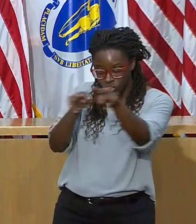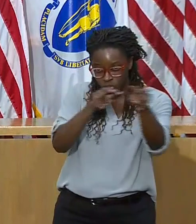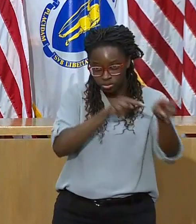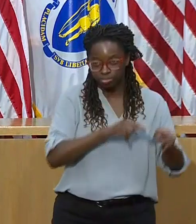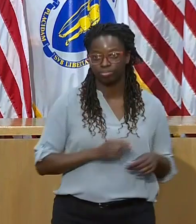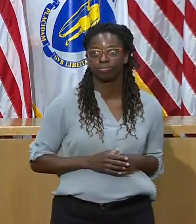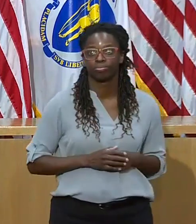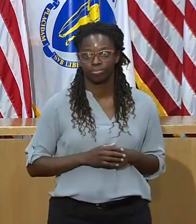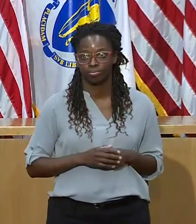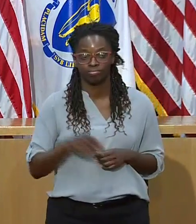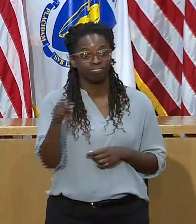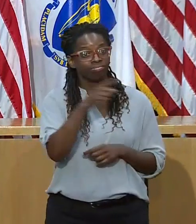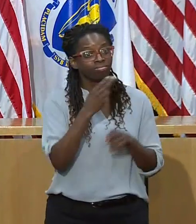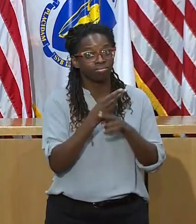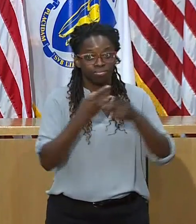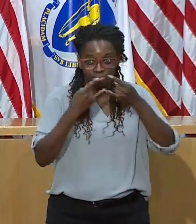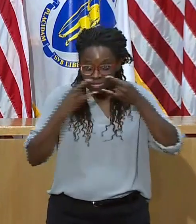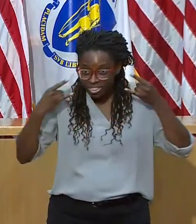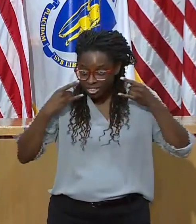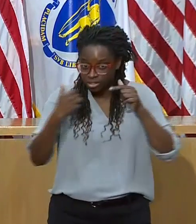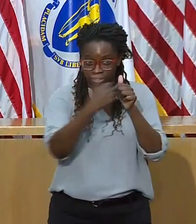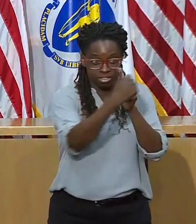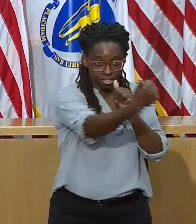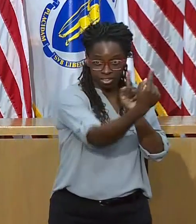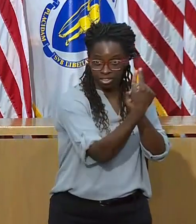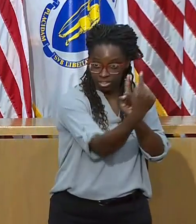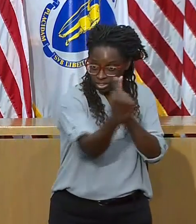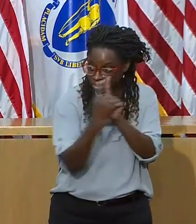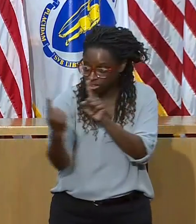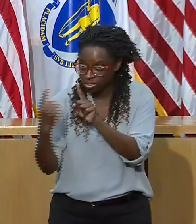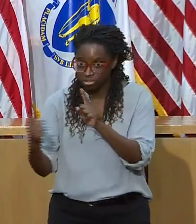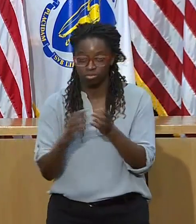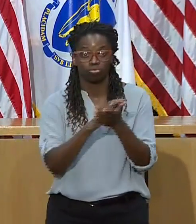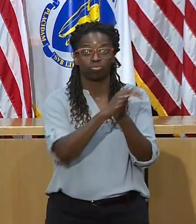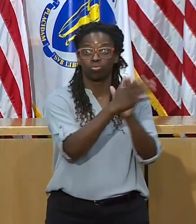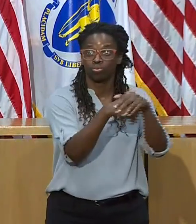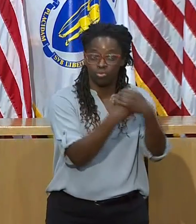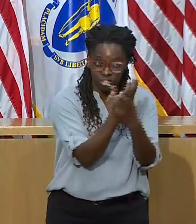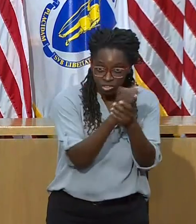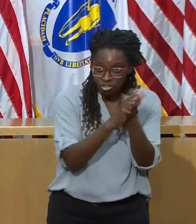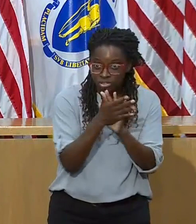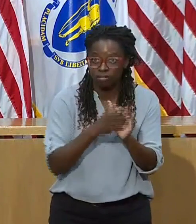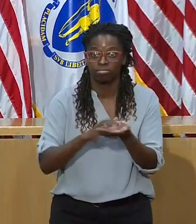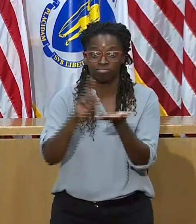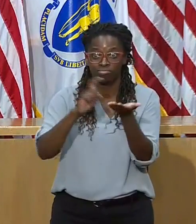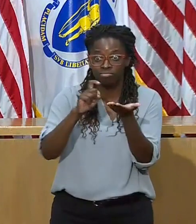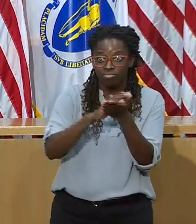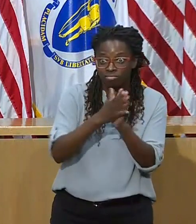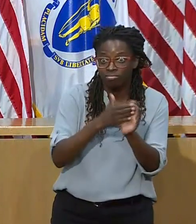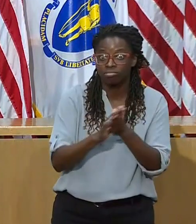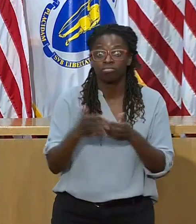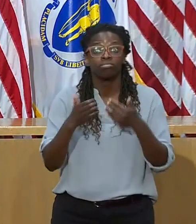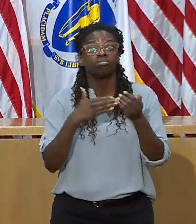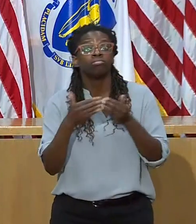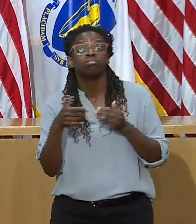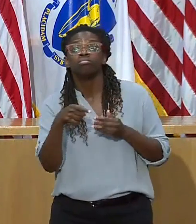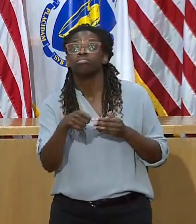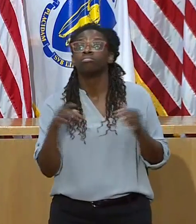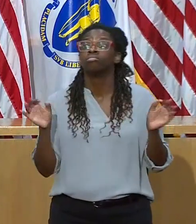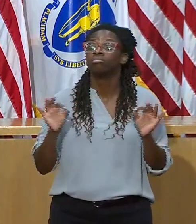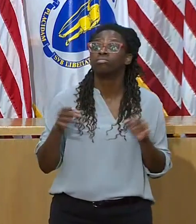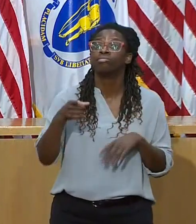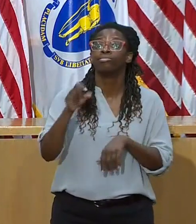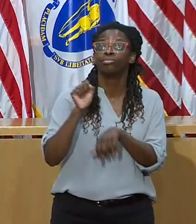and hygiene are all part of the plan and informal work and public settings you have been delivering